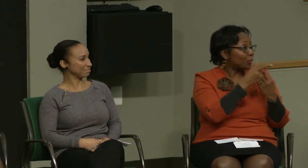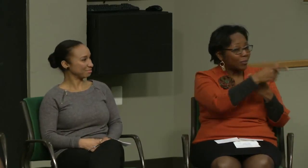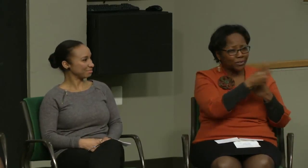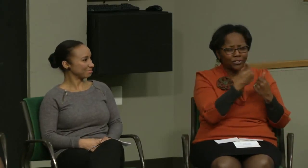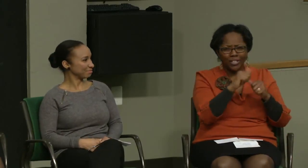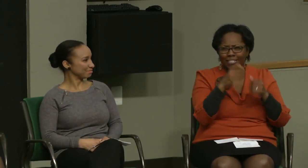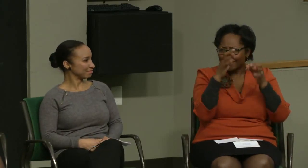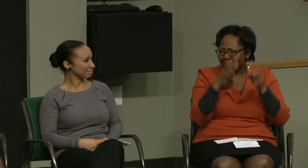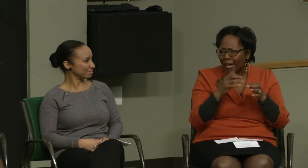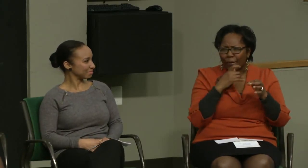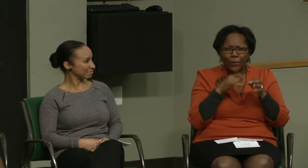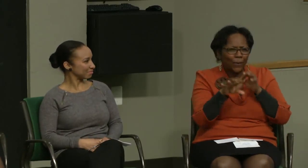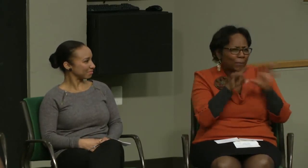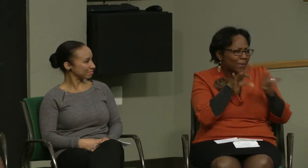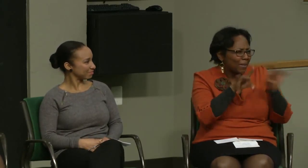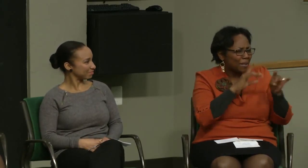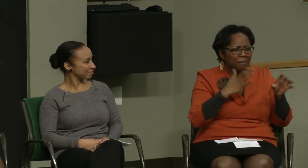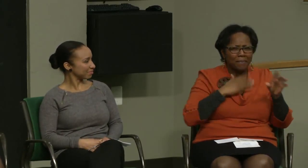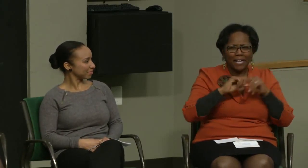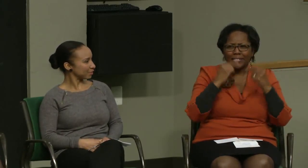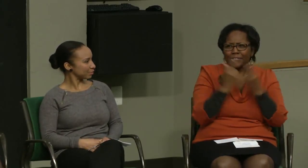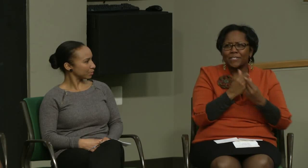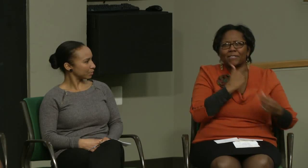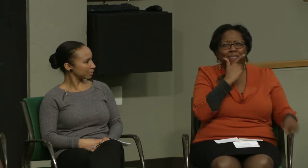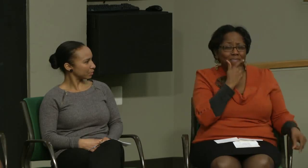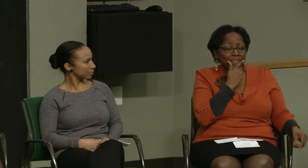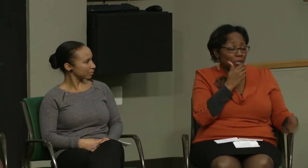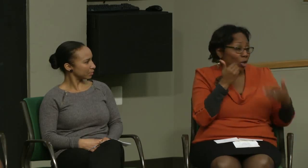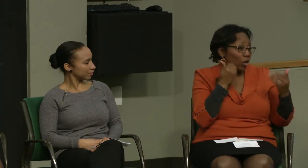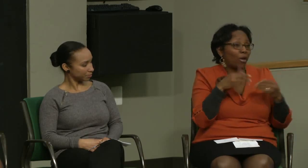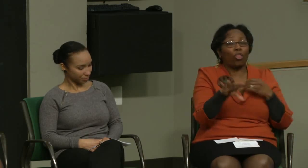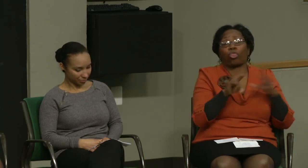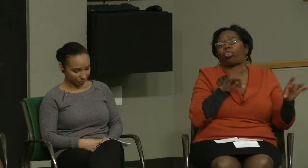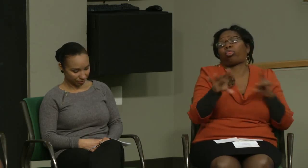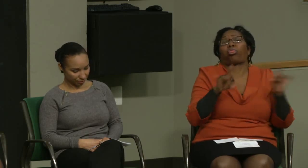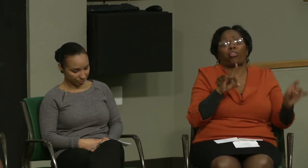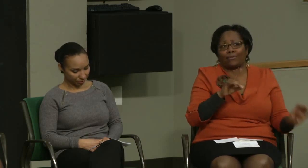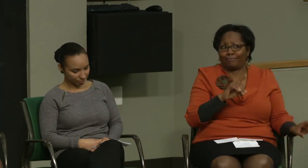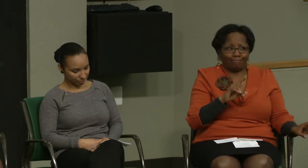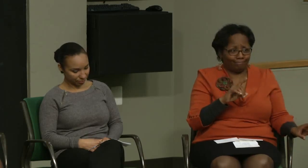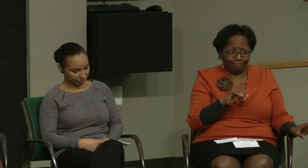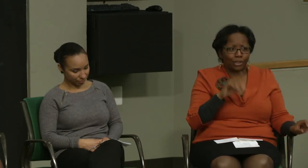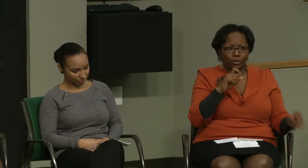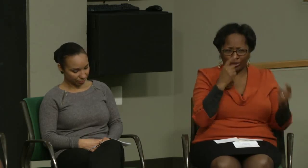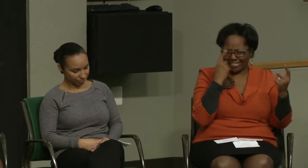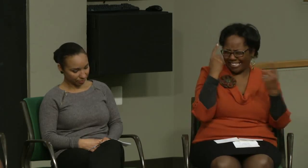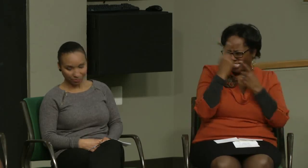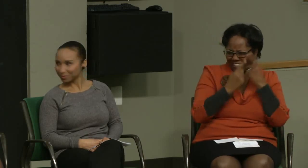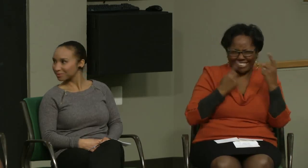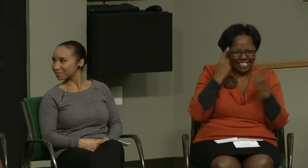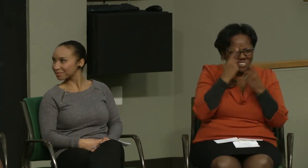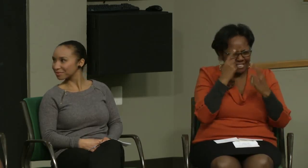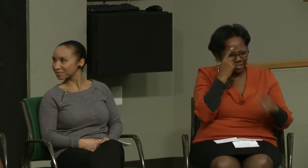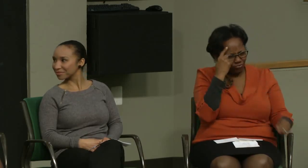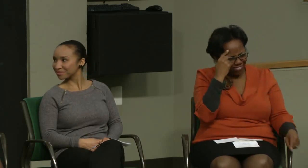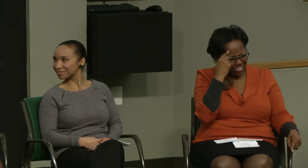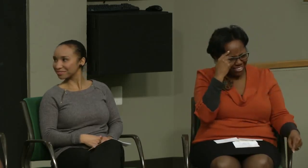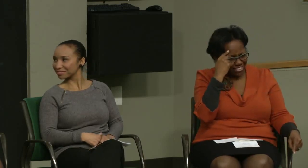Who is going to be in the group with you? Deciding who is going to be in the group, you can think about it, but I would not just randomly